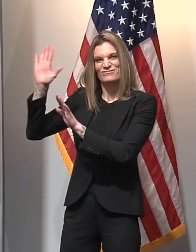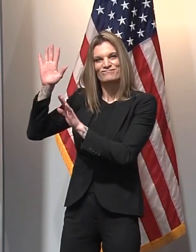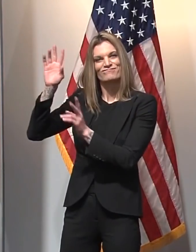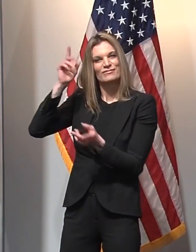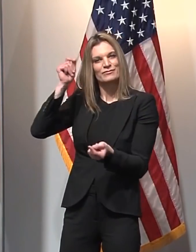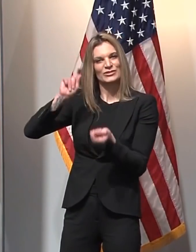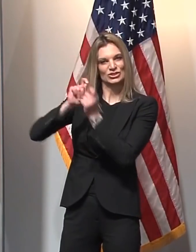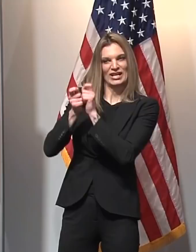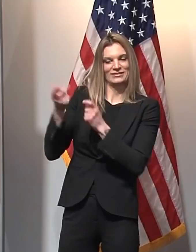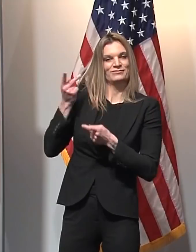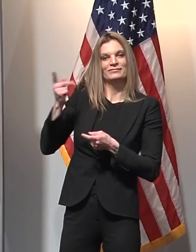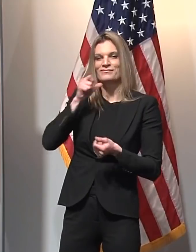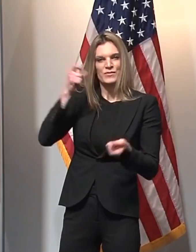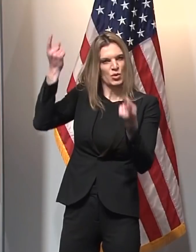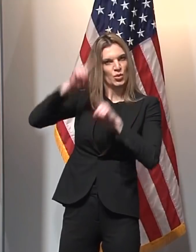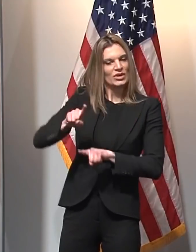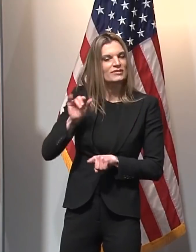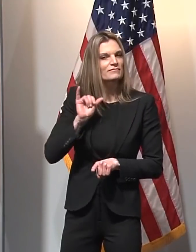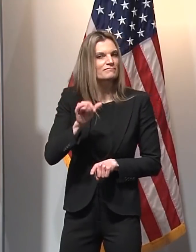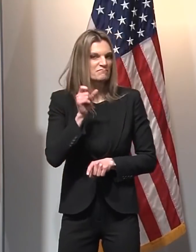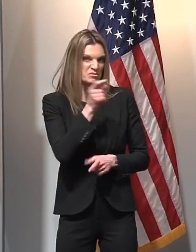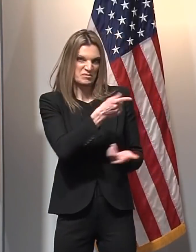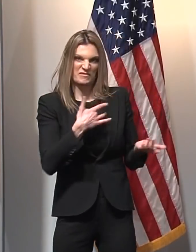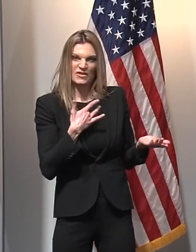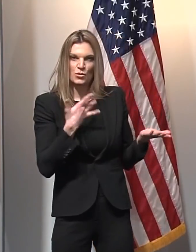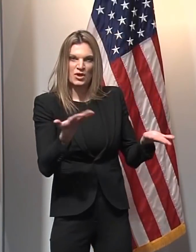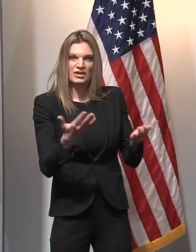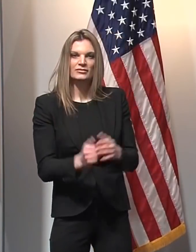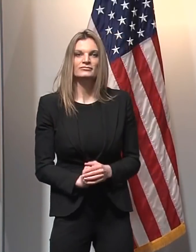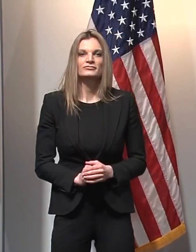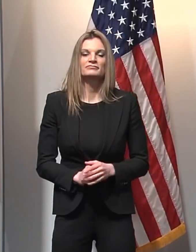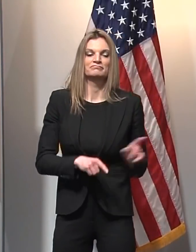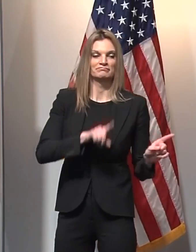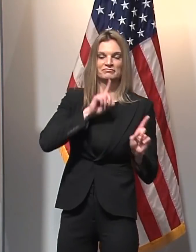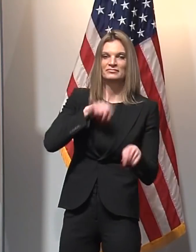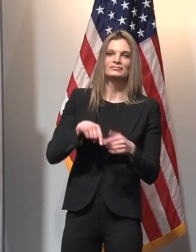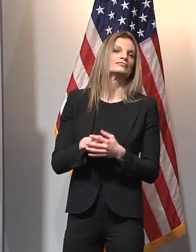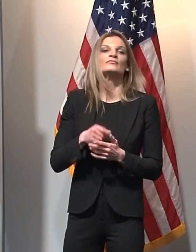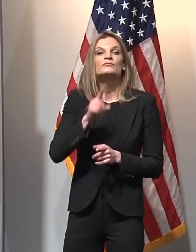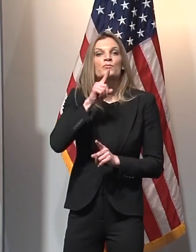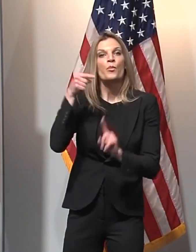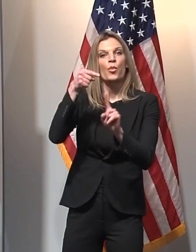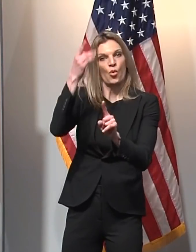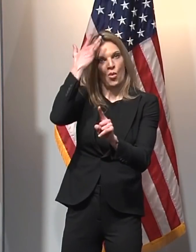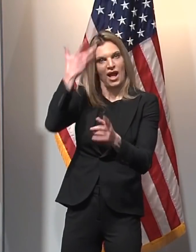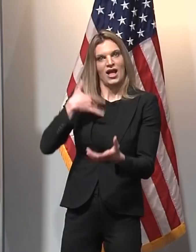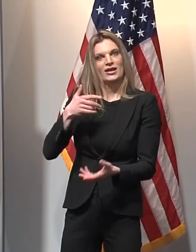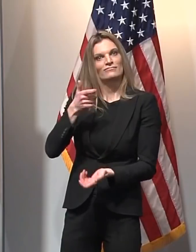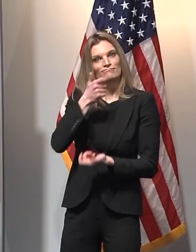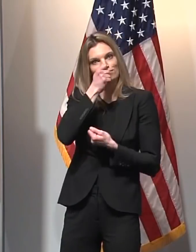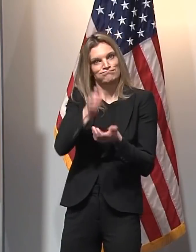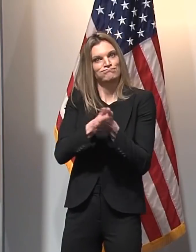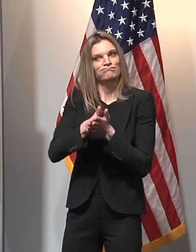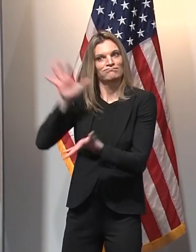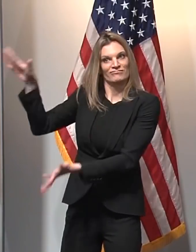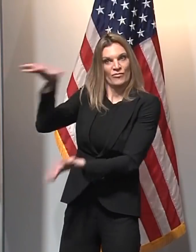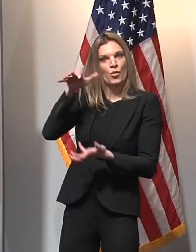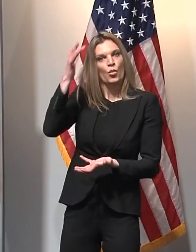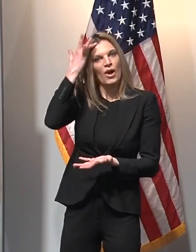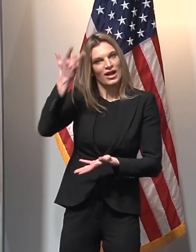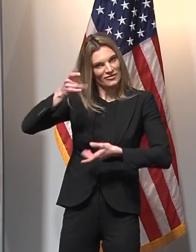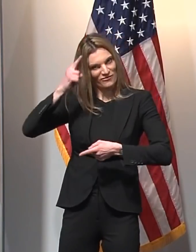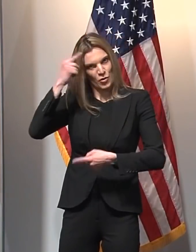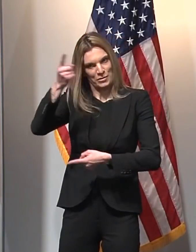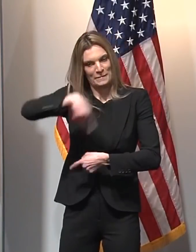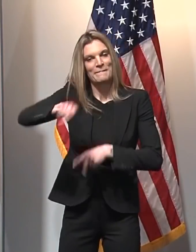Well, so listen, it's not about anything other than trying to meet the needs of the people, the businesses, the health